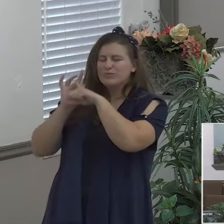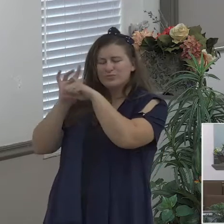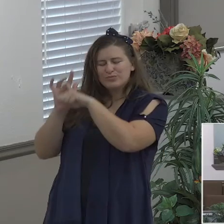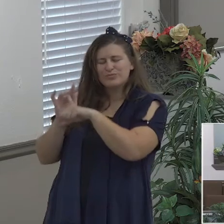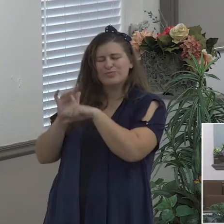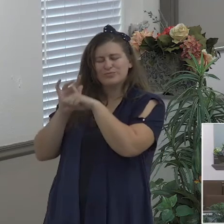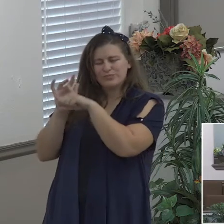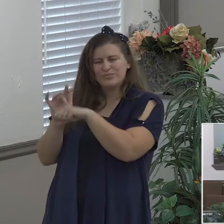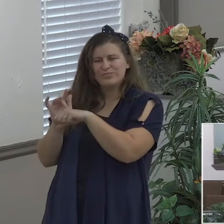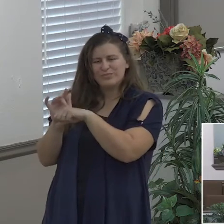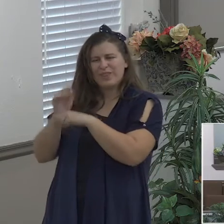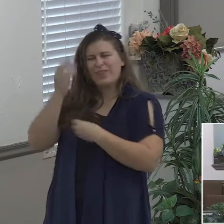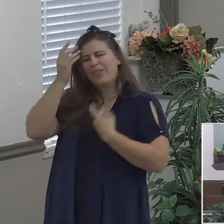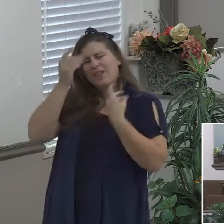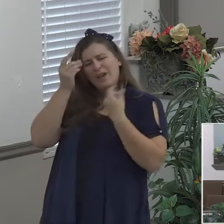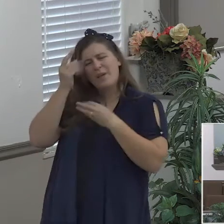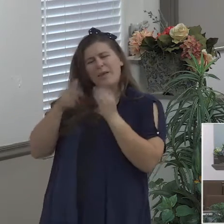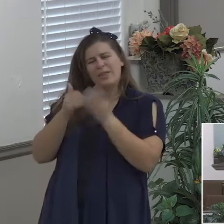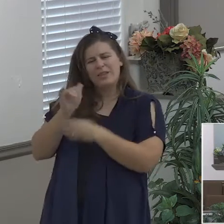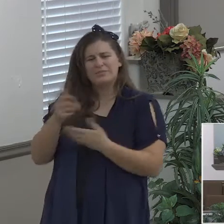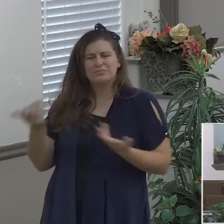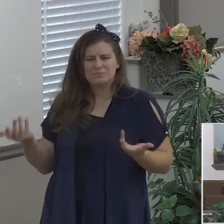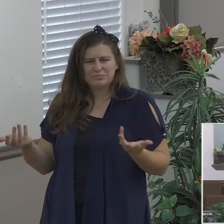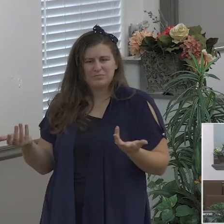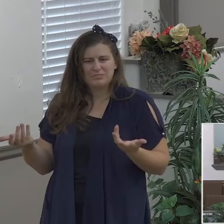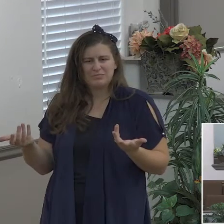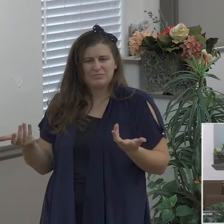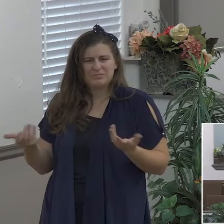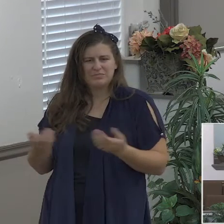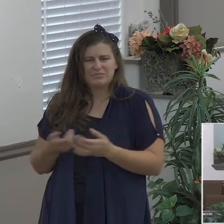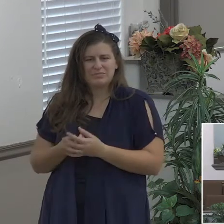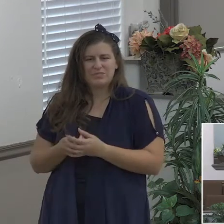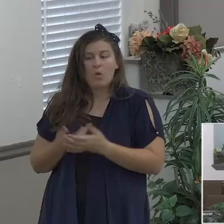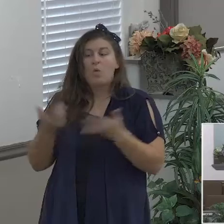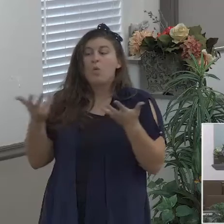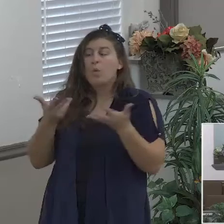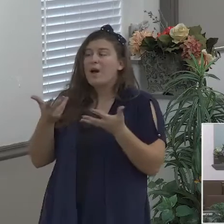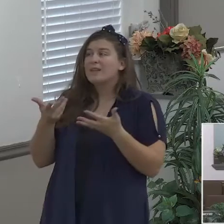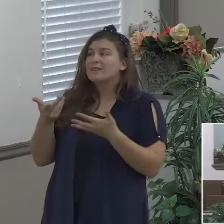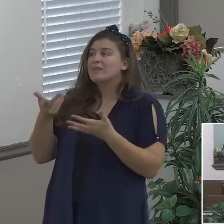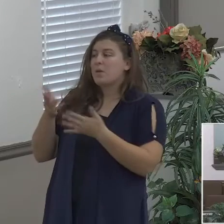what prayer has God answered maybe just even recently